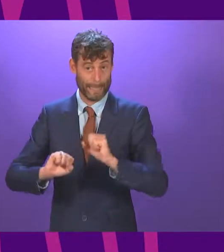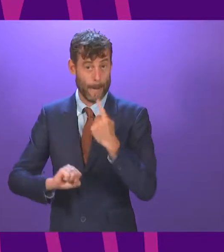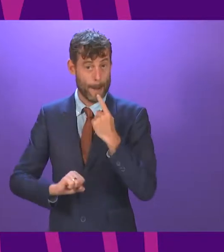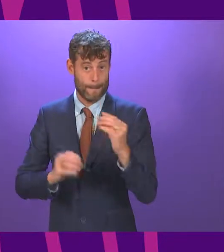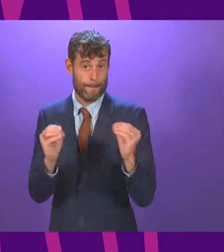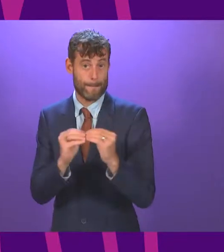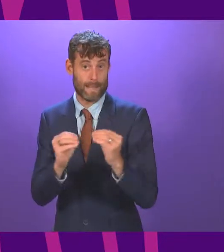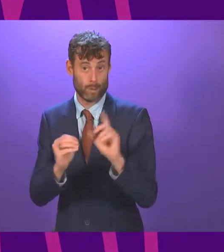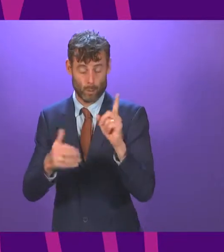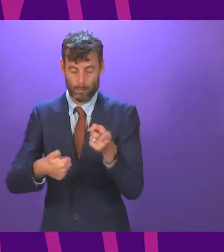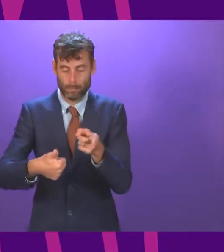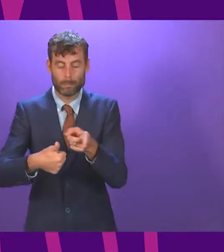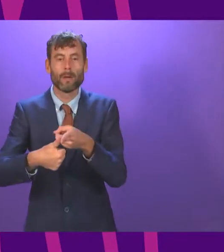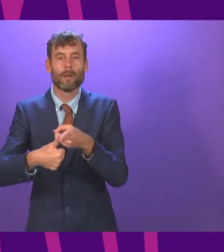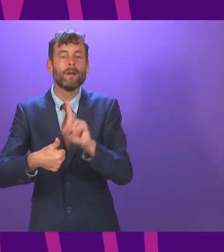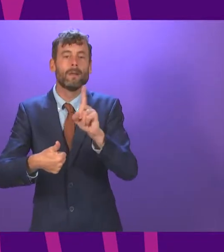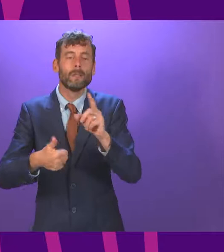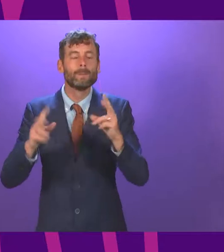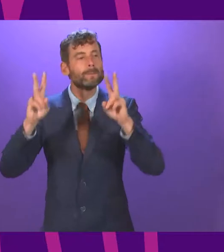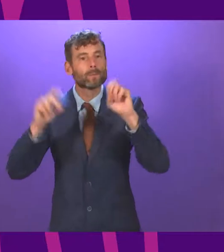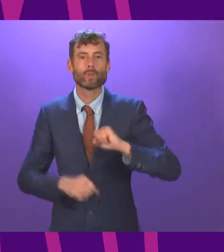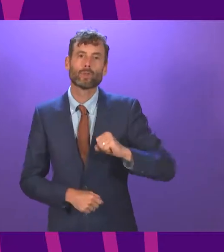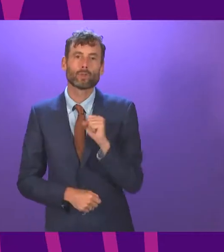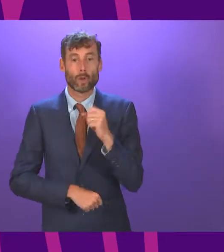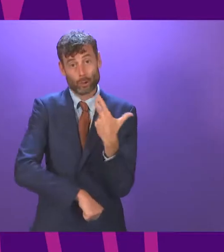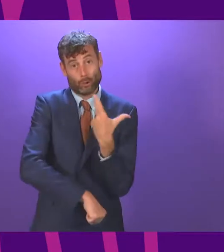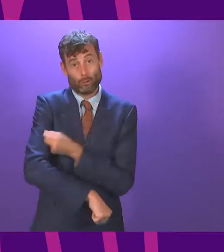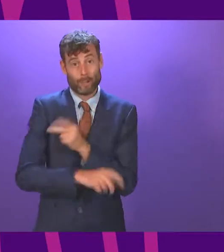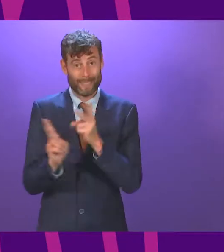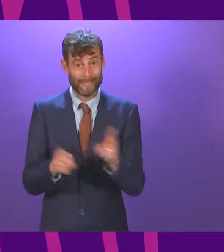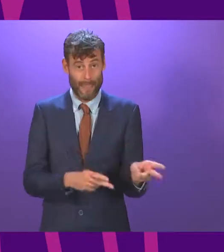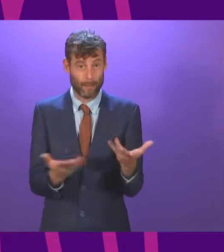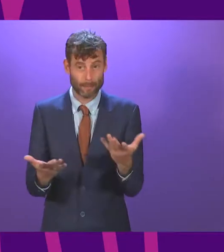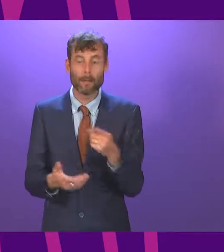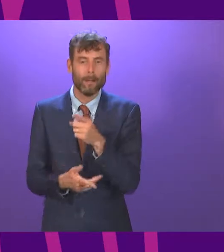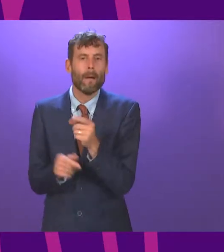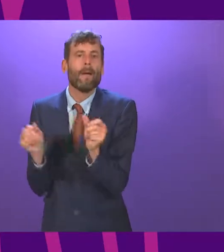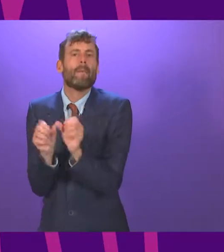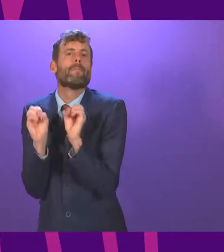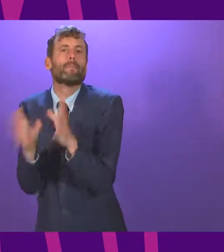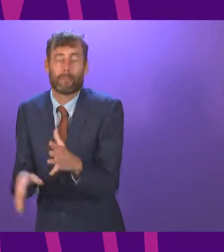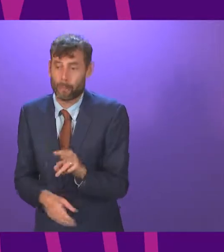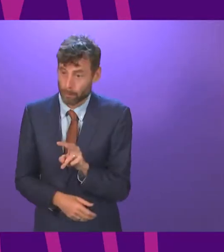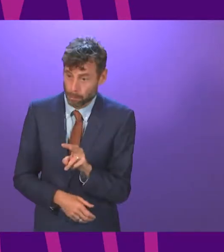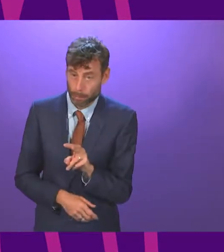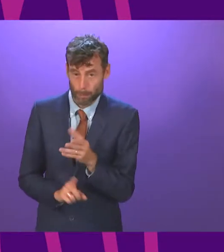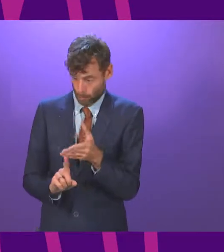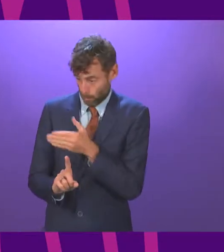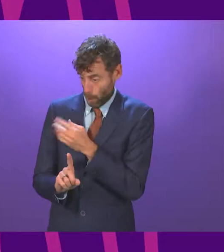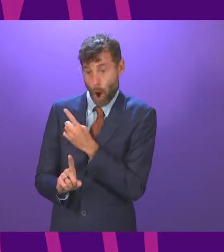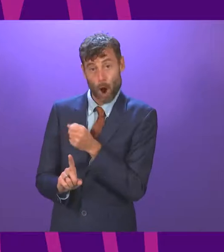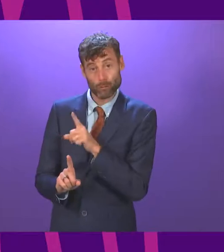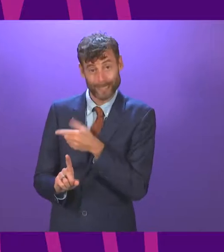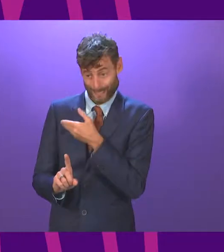from this side we got a couple of lines about Scotland's drug death crisis. Yet it was during the 100 days since they were elected